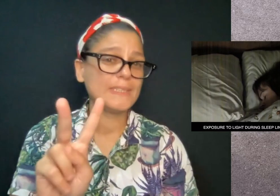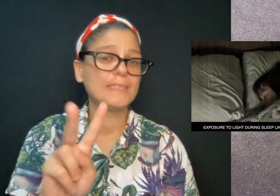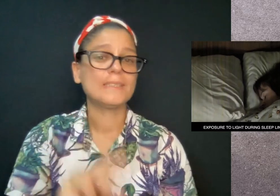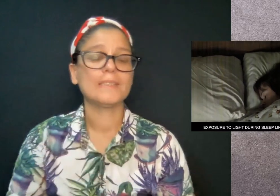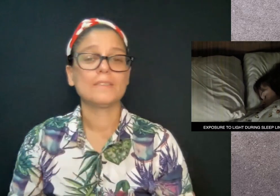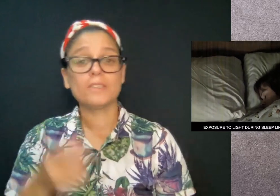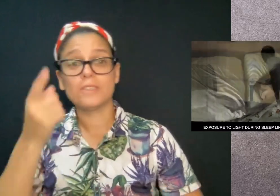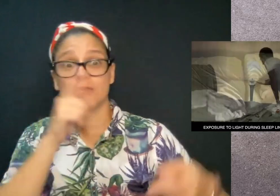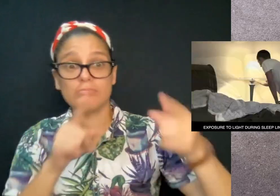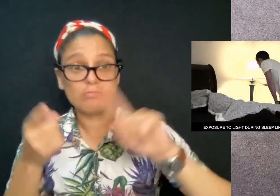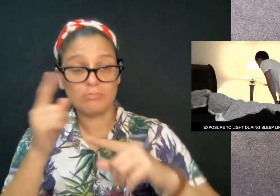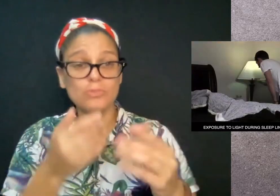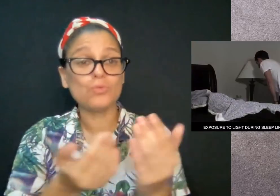Shut off the television, too.